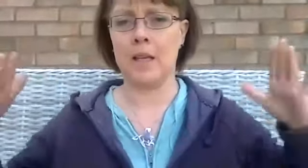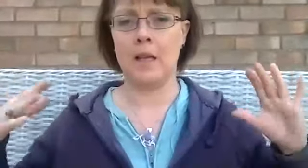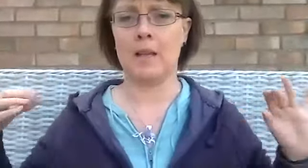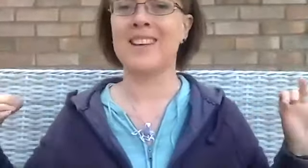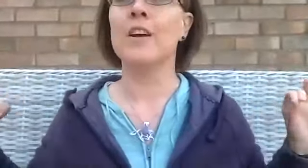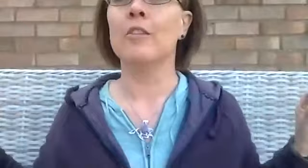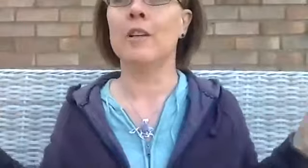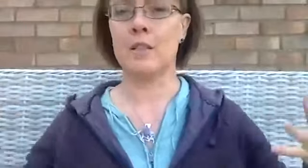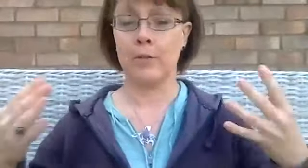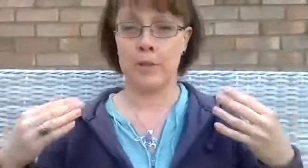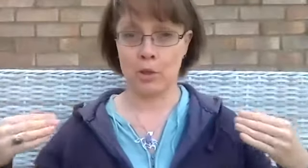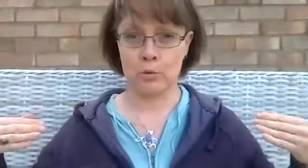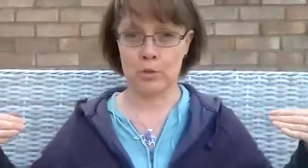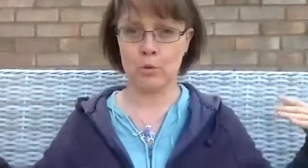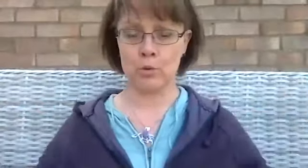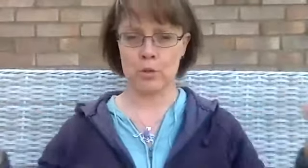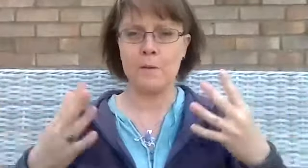we listen from the shoulders outside